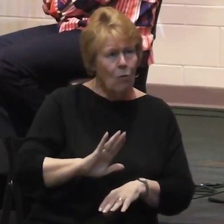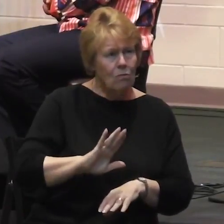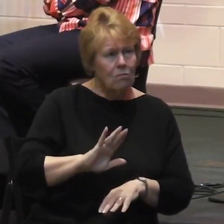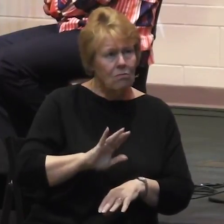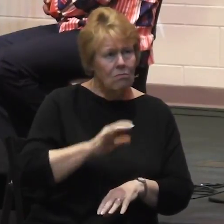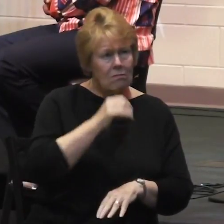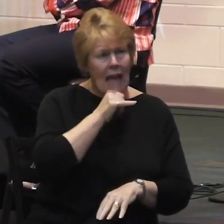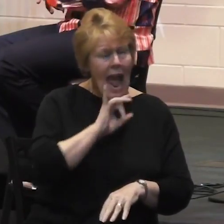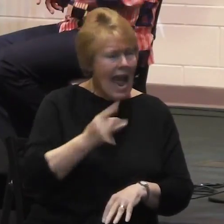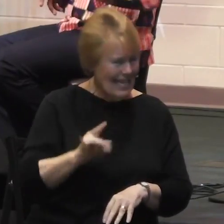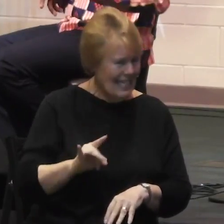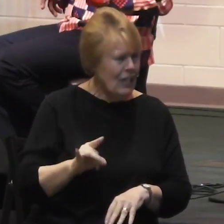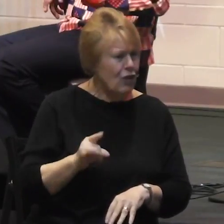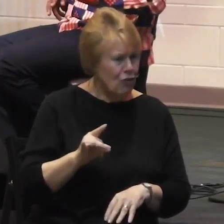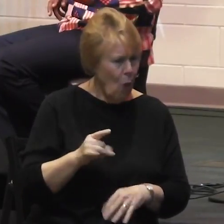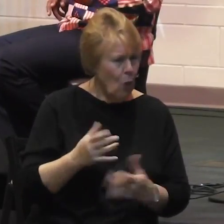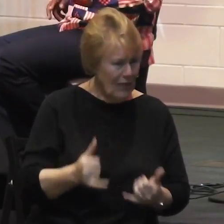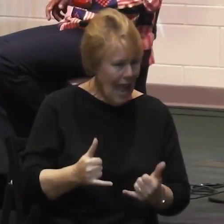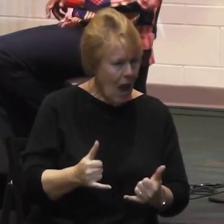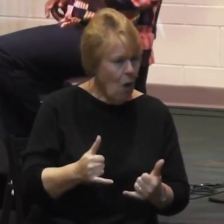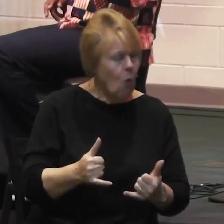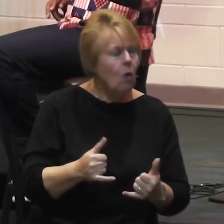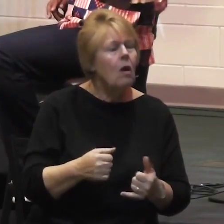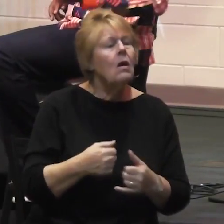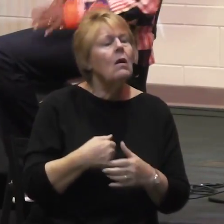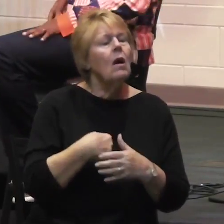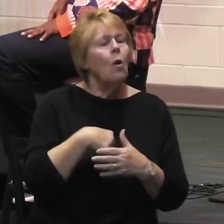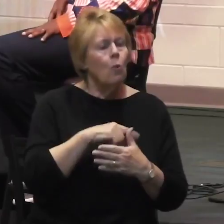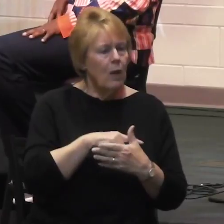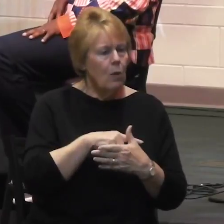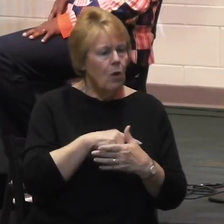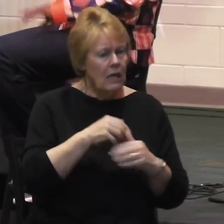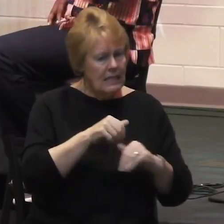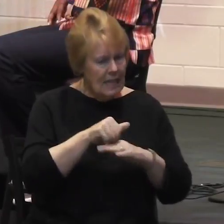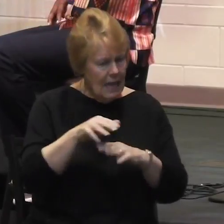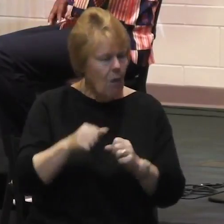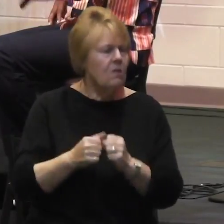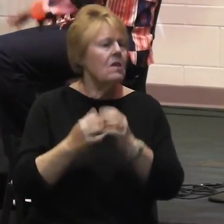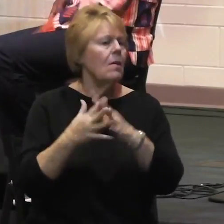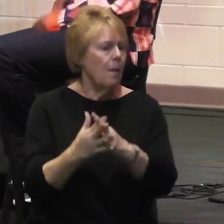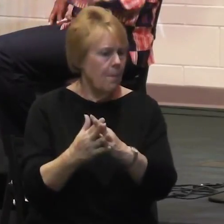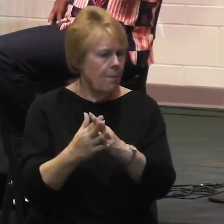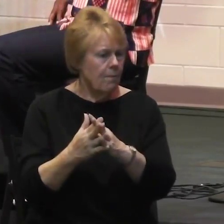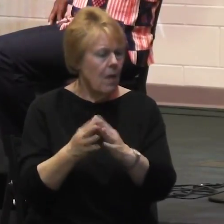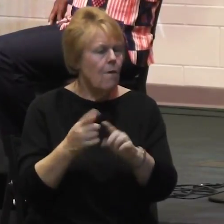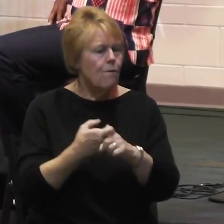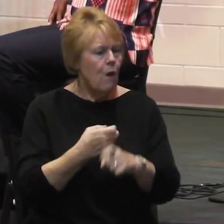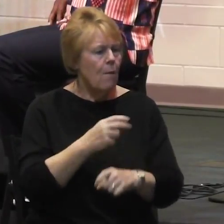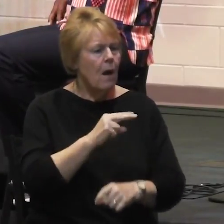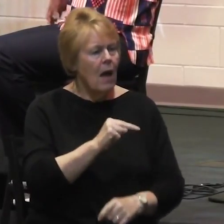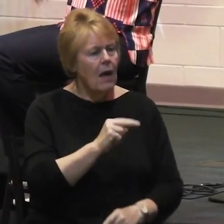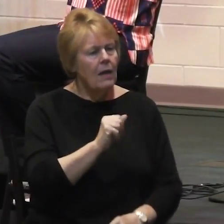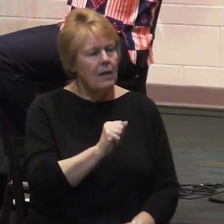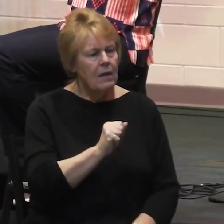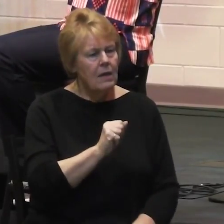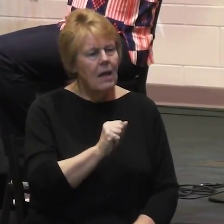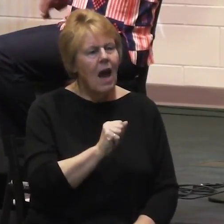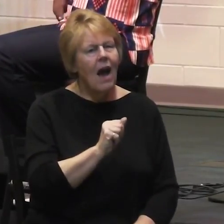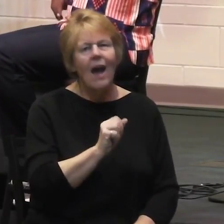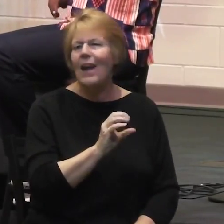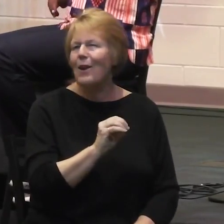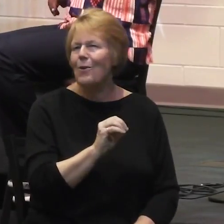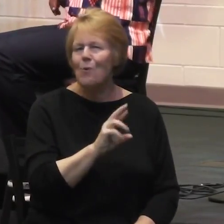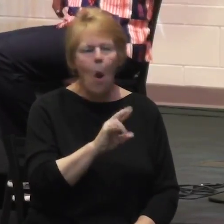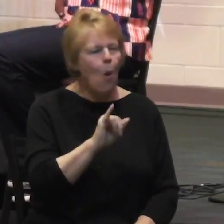team was sent out by our mother church, Nairobi Chapel. So, some of you, I don't know if you're familiar with Nairobi Chapel. But